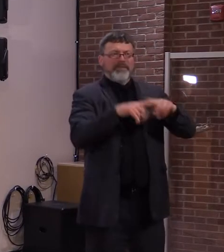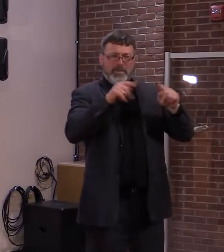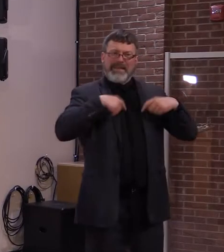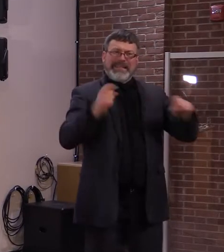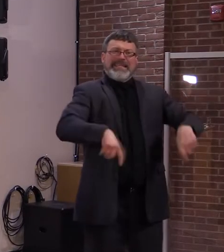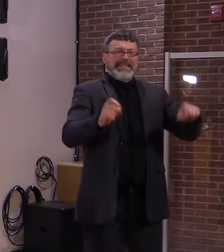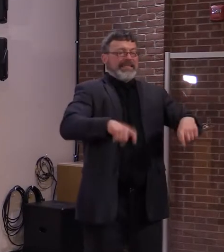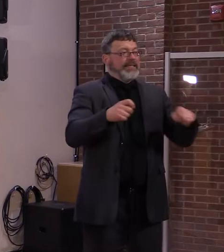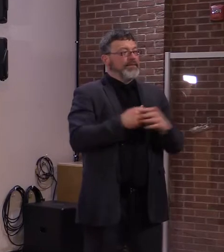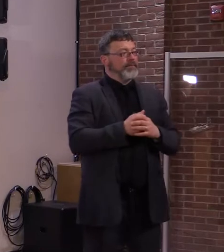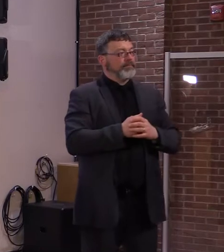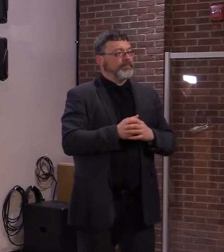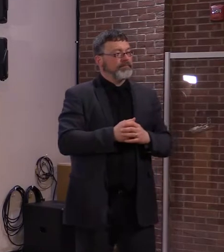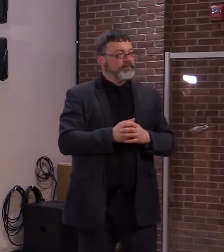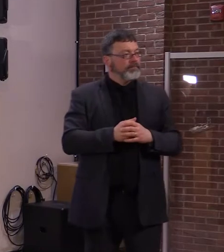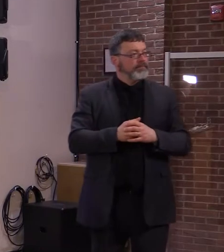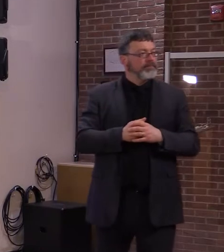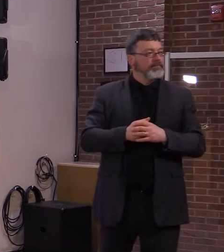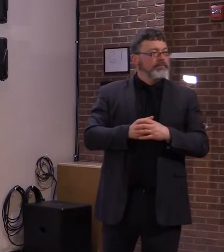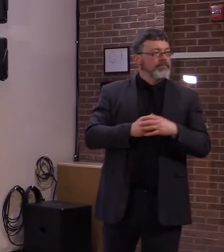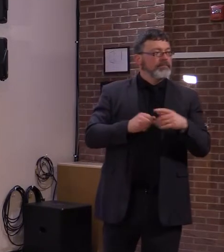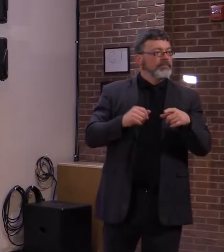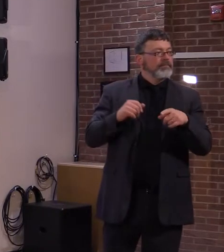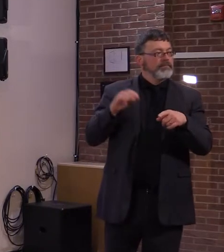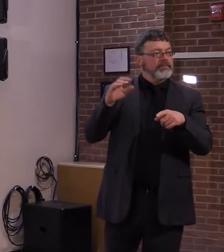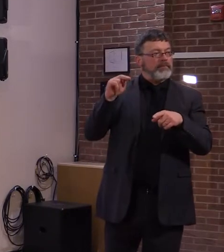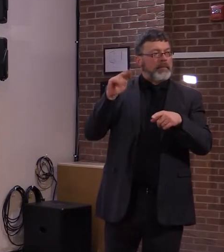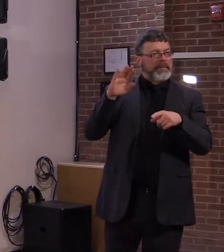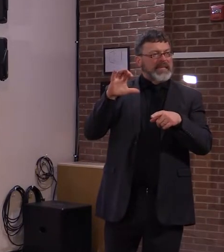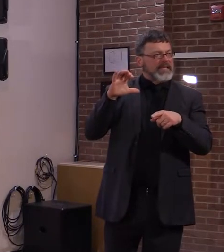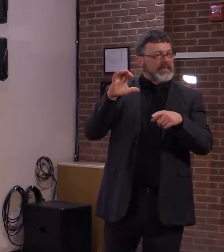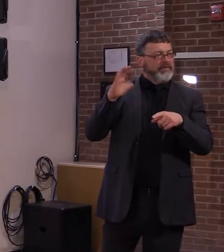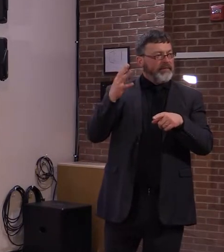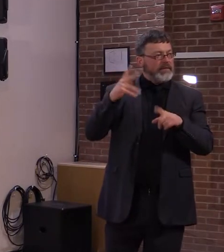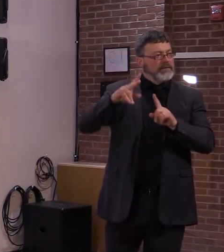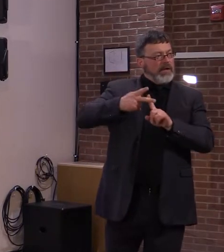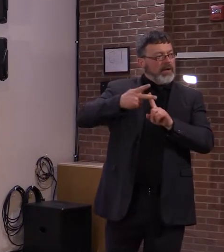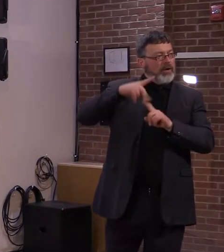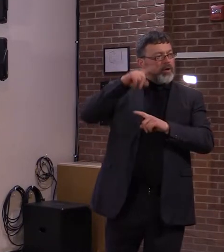What do you attribute the nearly 20,000